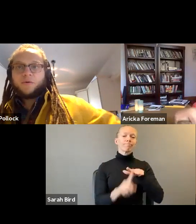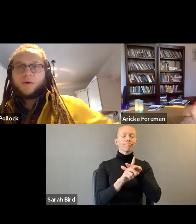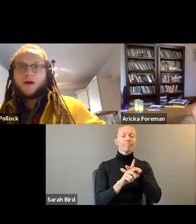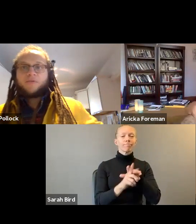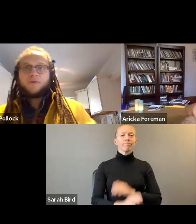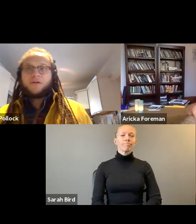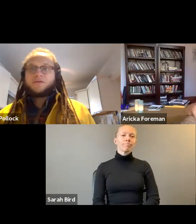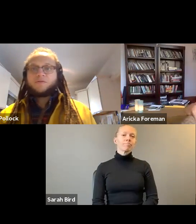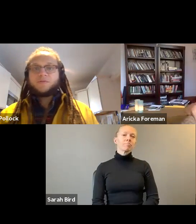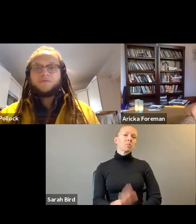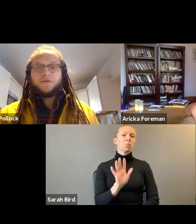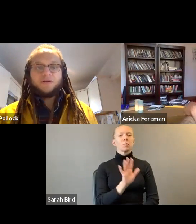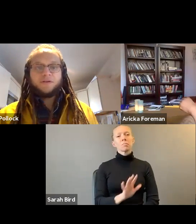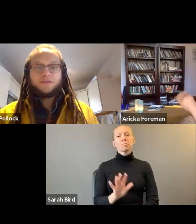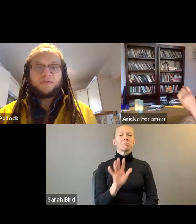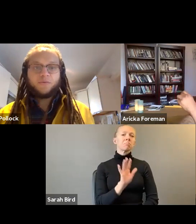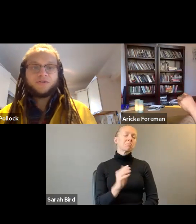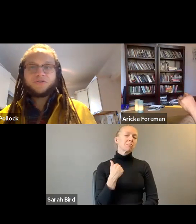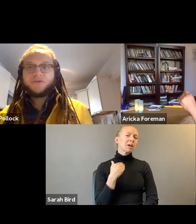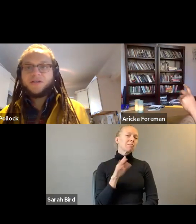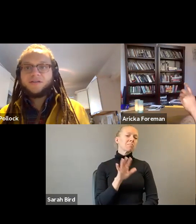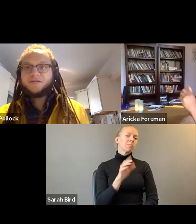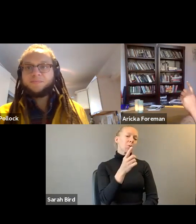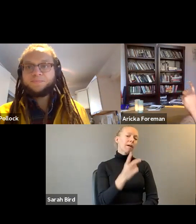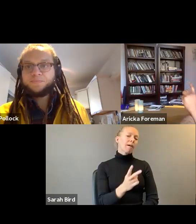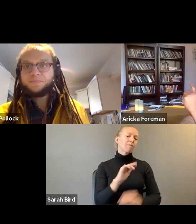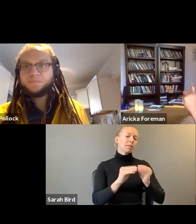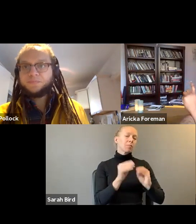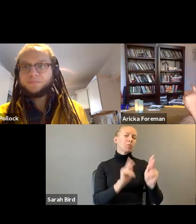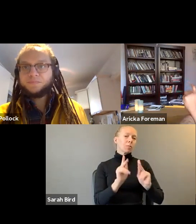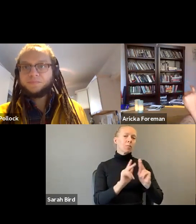I think we're about halfway there in terms of the registered attendees.